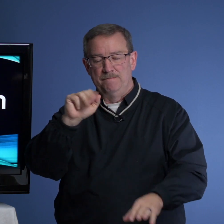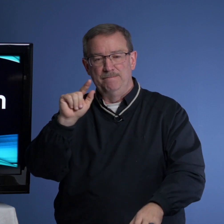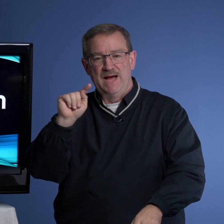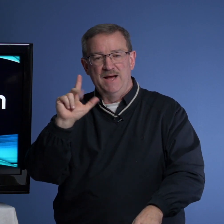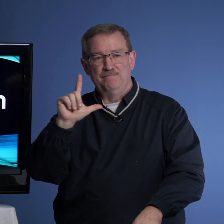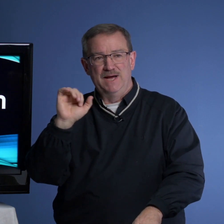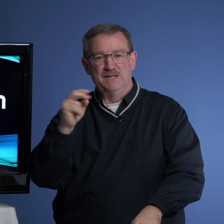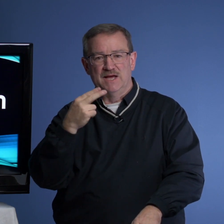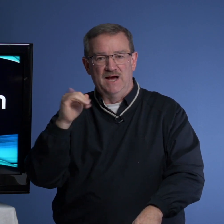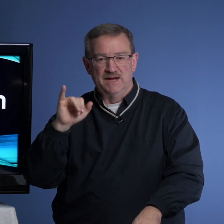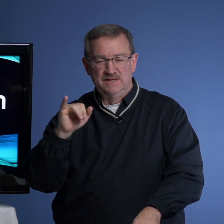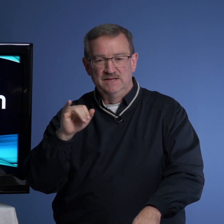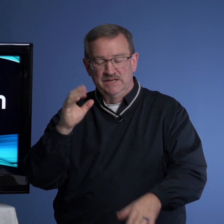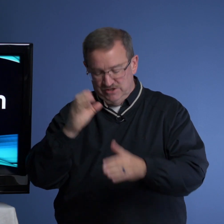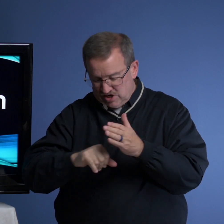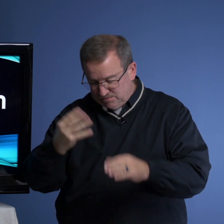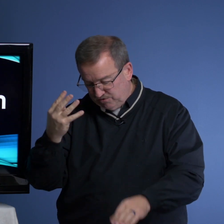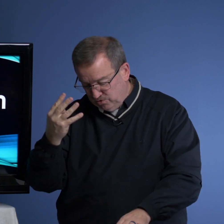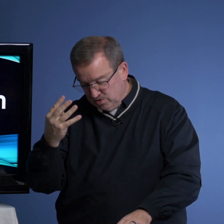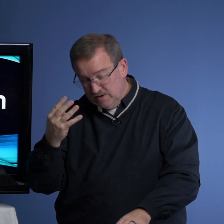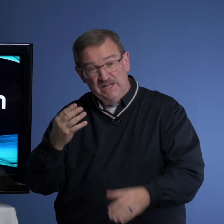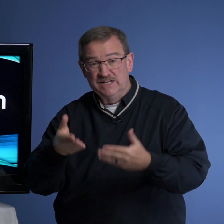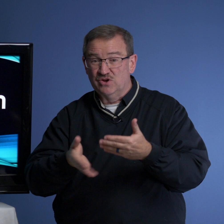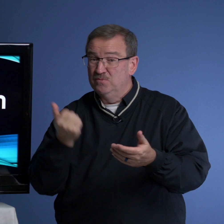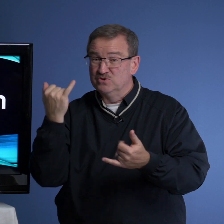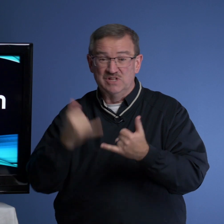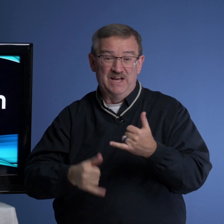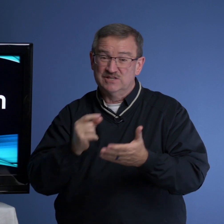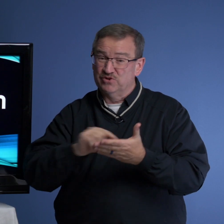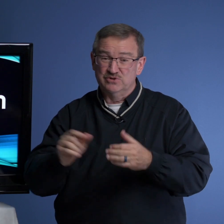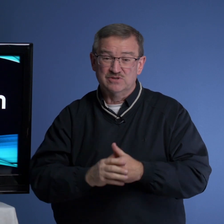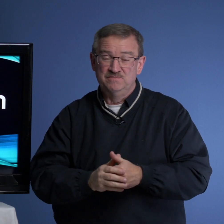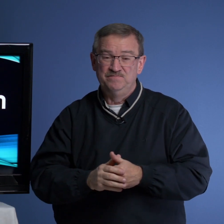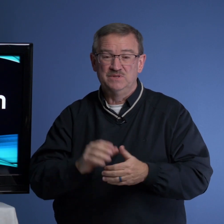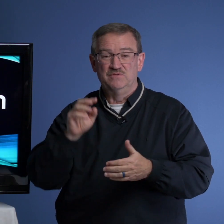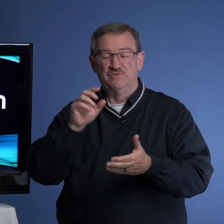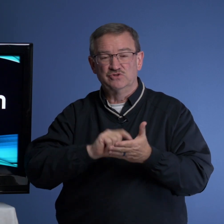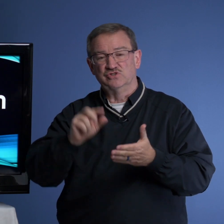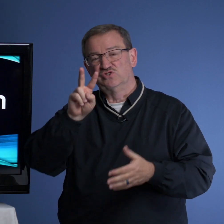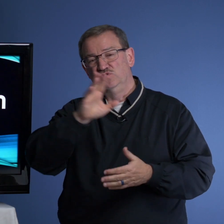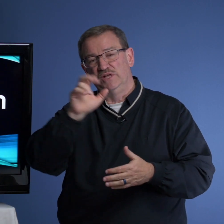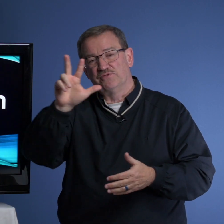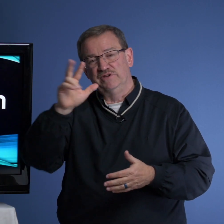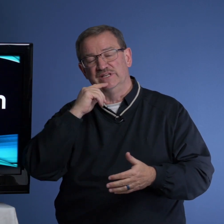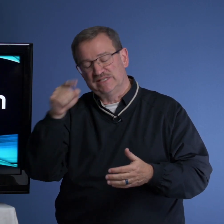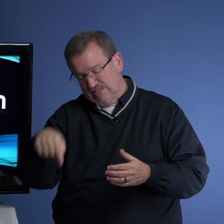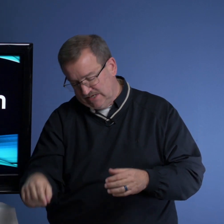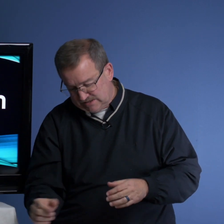Malachi. In chapter 4, it's almost the last verse. Verses 2 and 3, it says this.